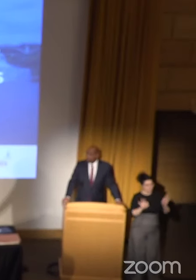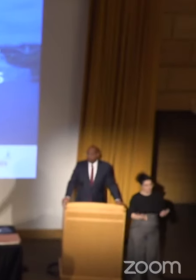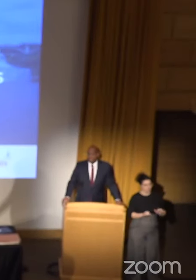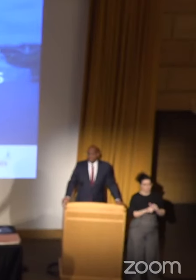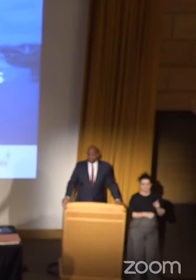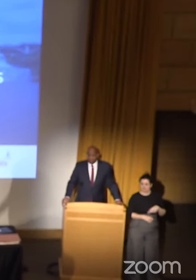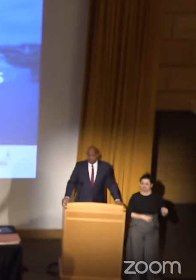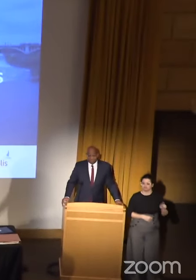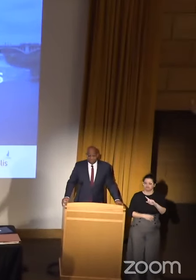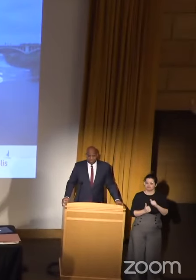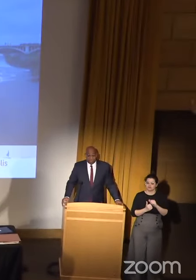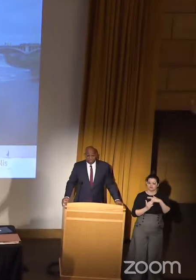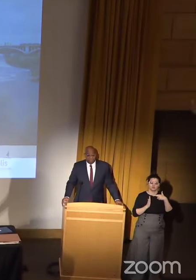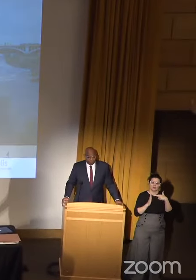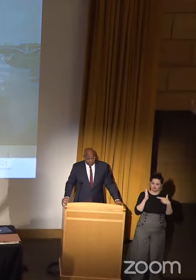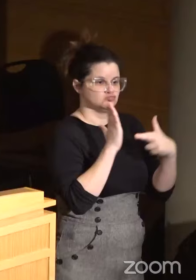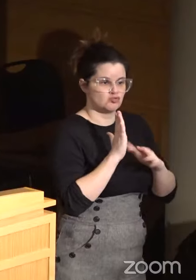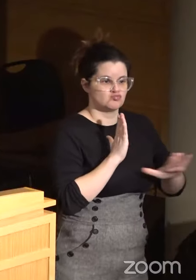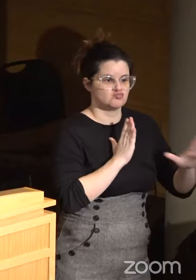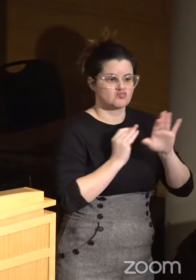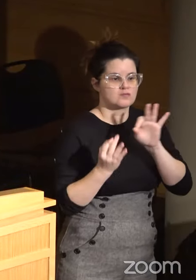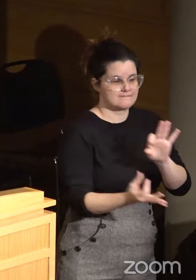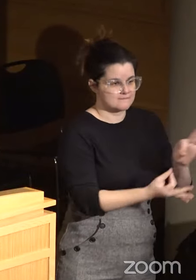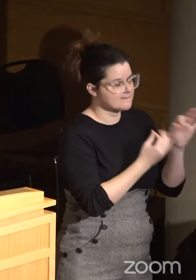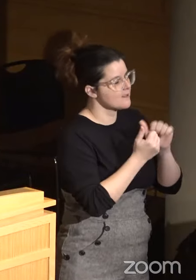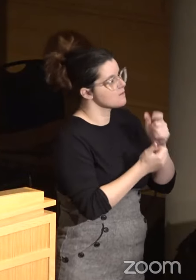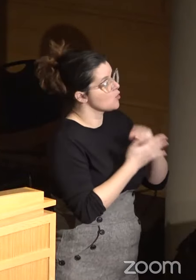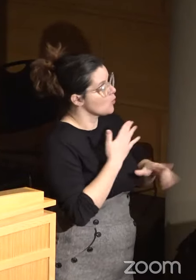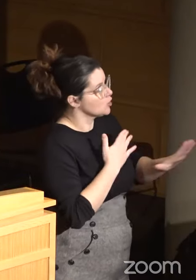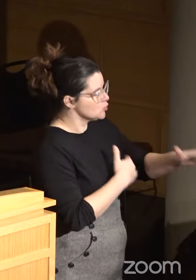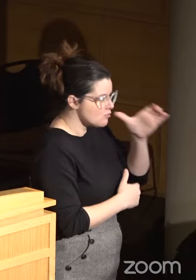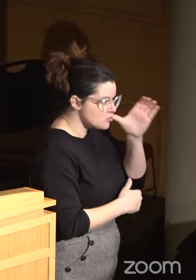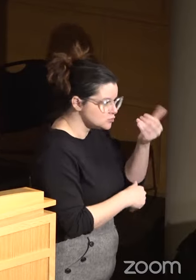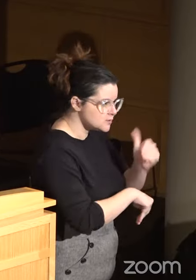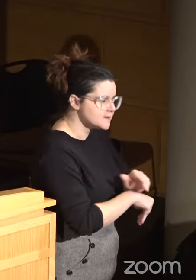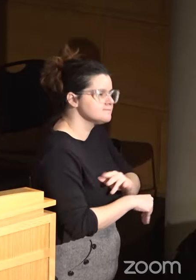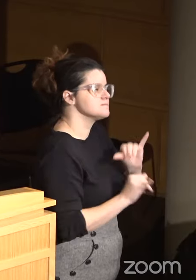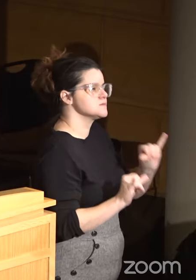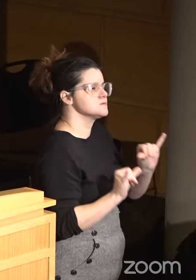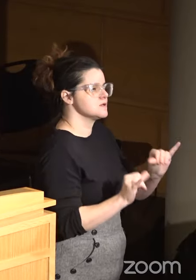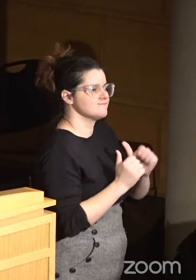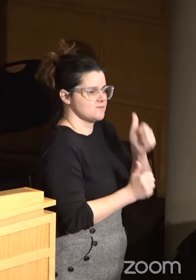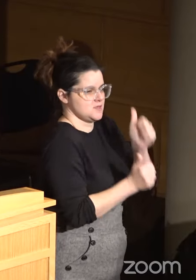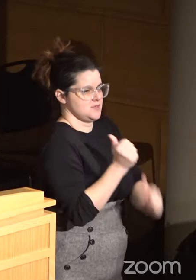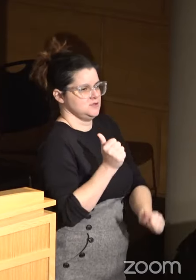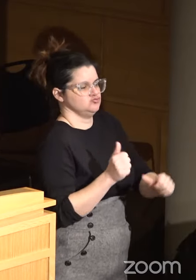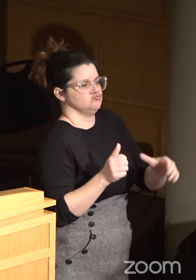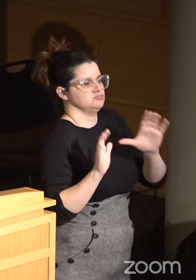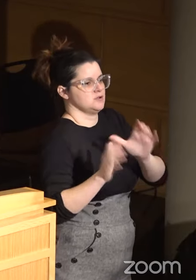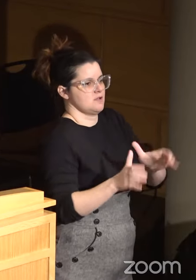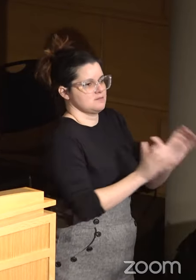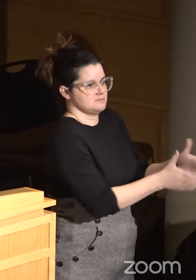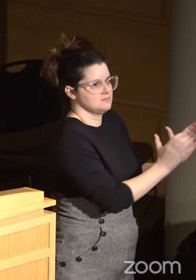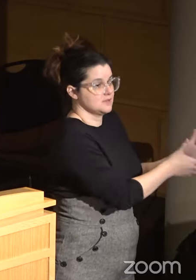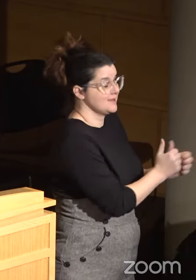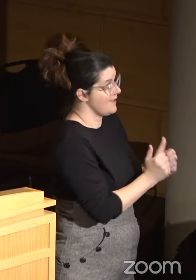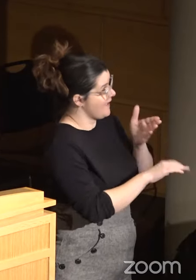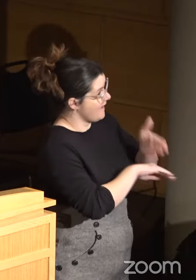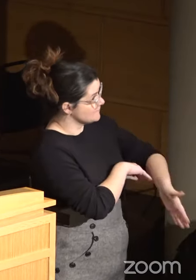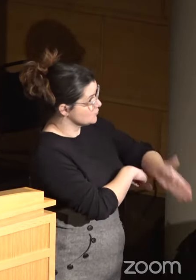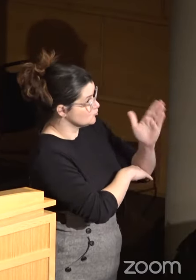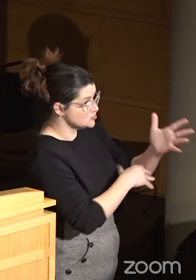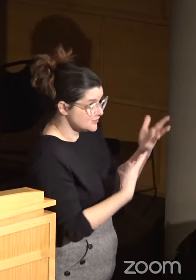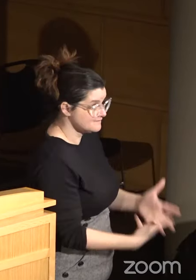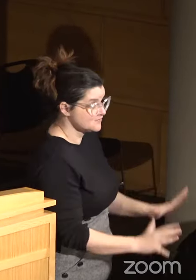for you to register your feedback on what you heard tonight from the candidates. After the presentations